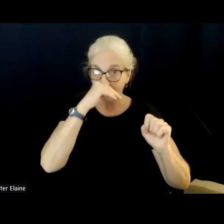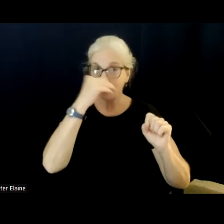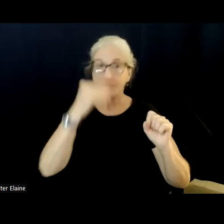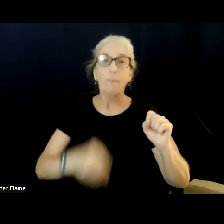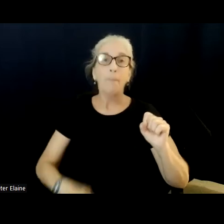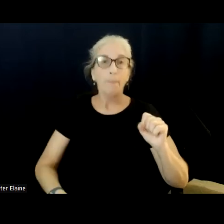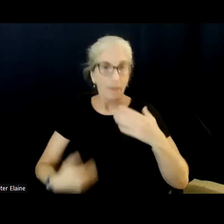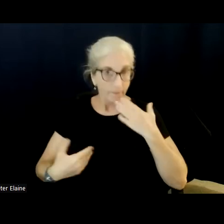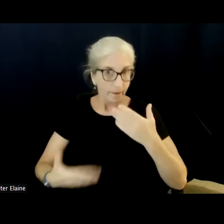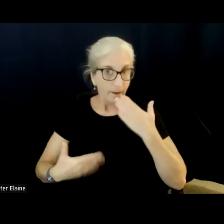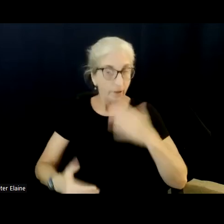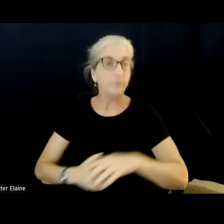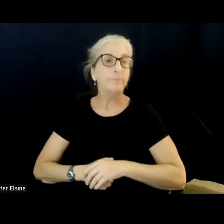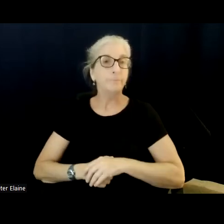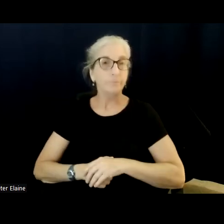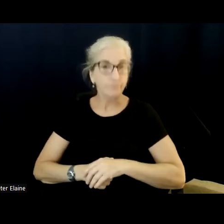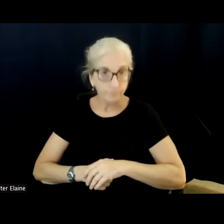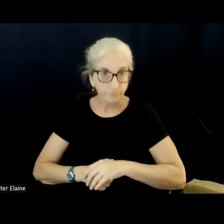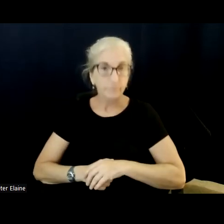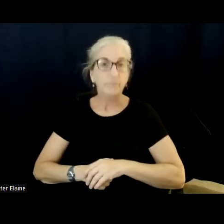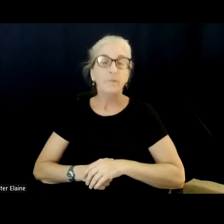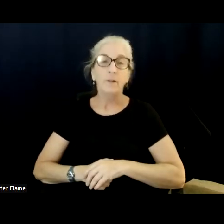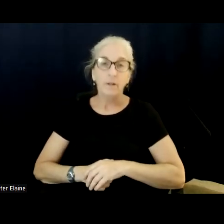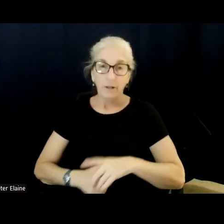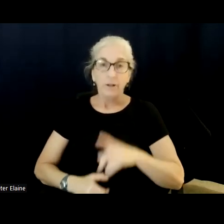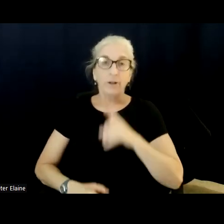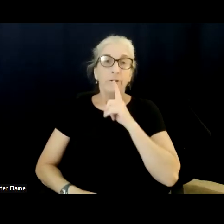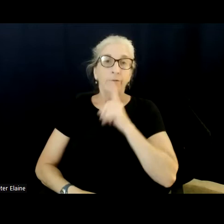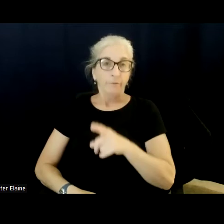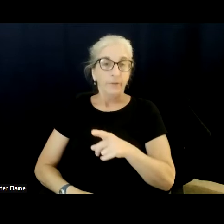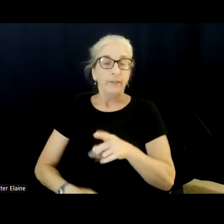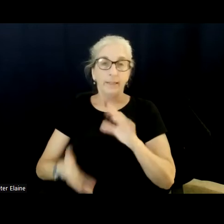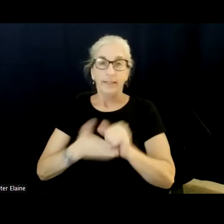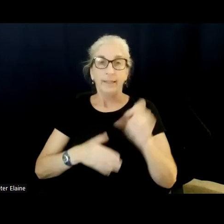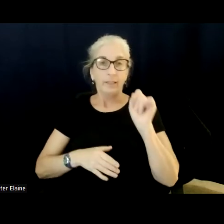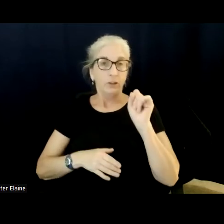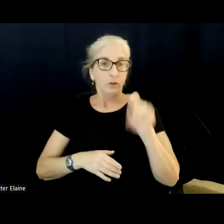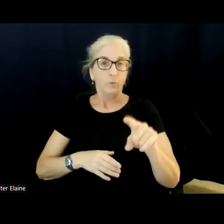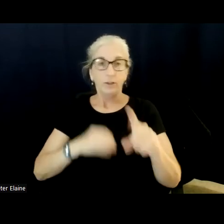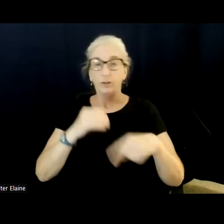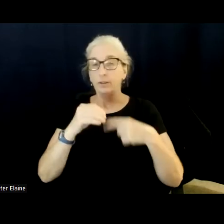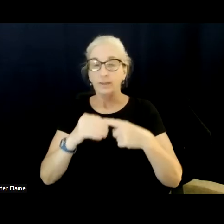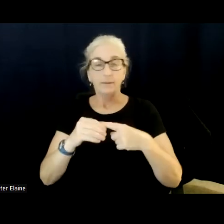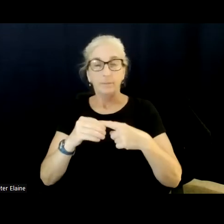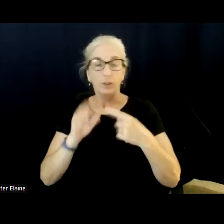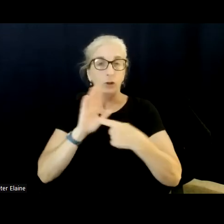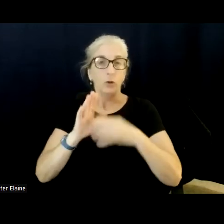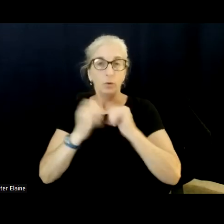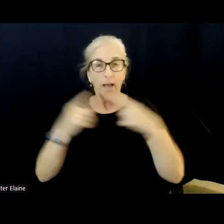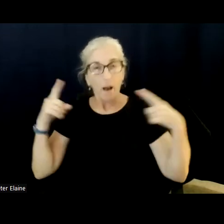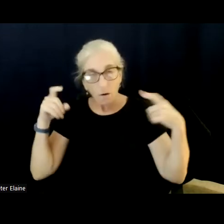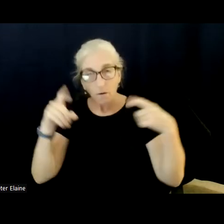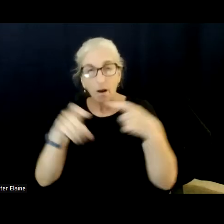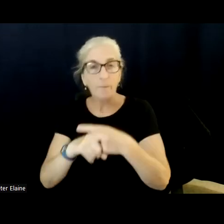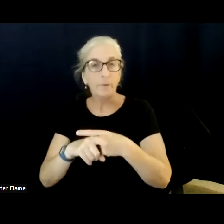is, is just kind of indicative of how complex this whole, uh, issue of, of supplemental security and developmental delays